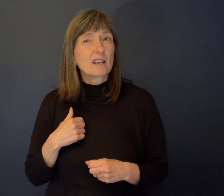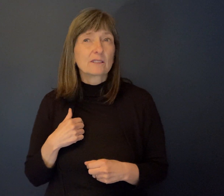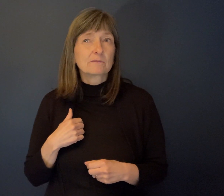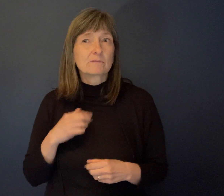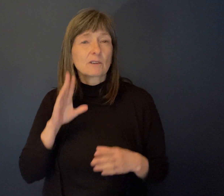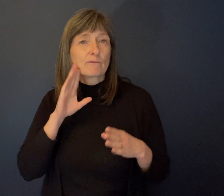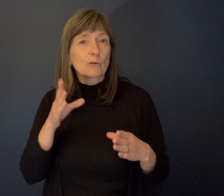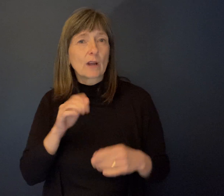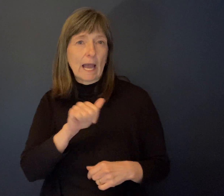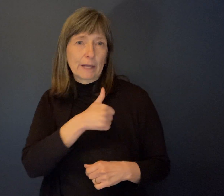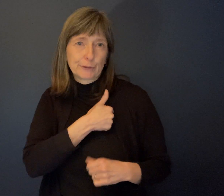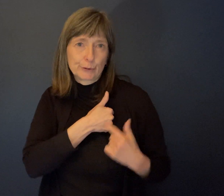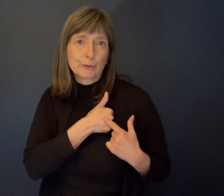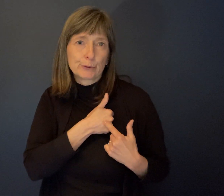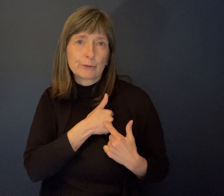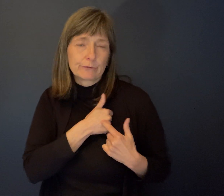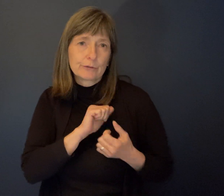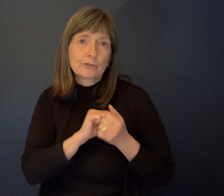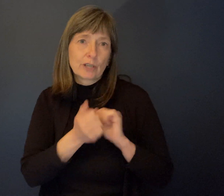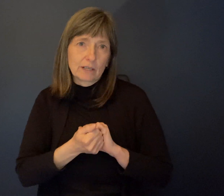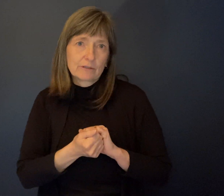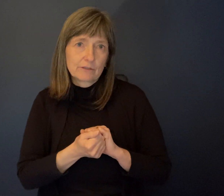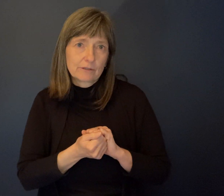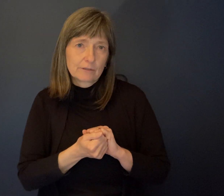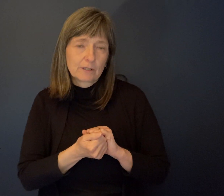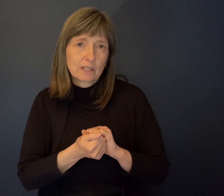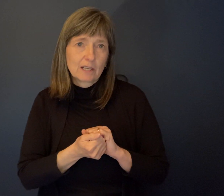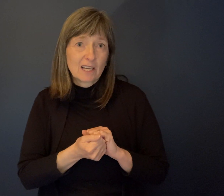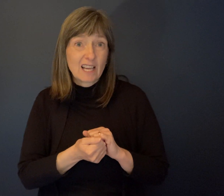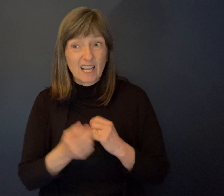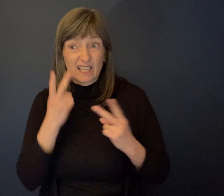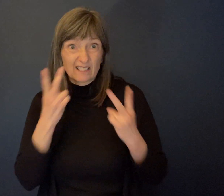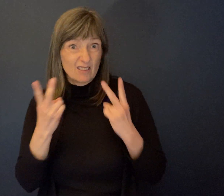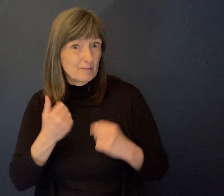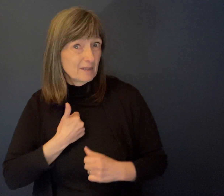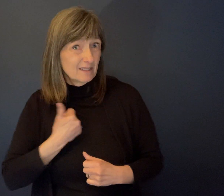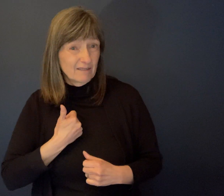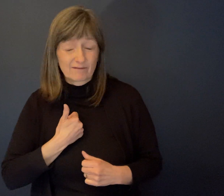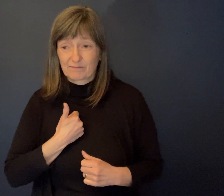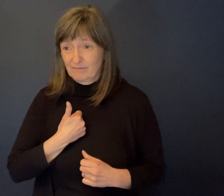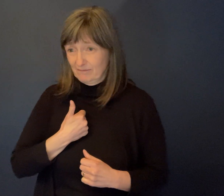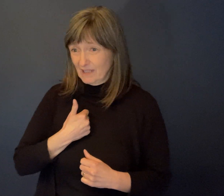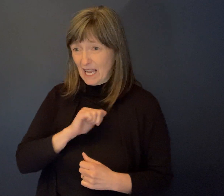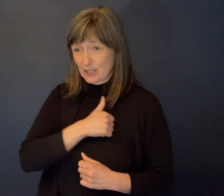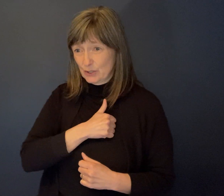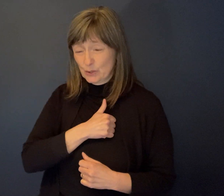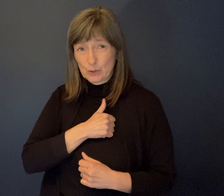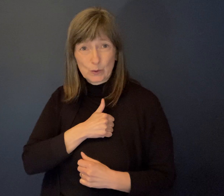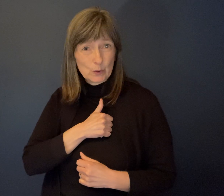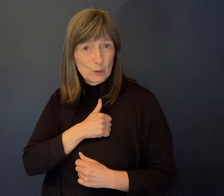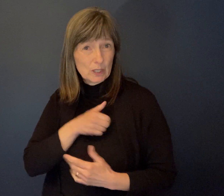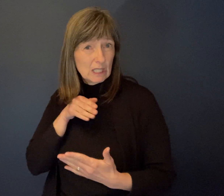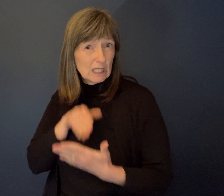barriers, because I saw attitudes, uh, towards individuals with disabilities as very, very significant.